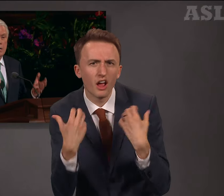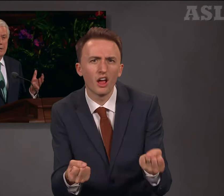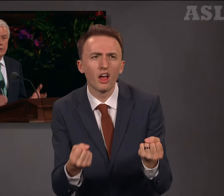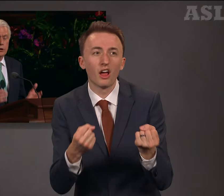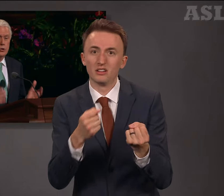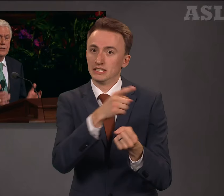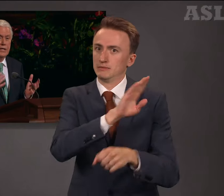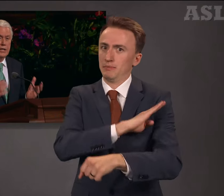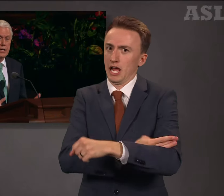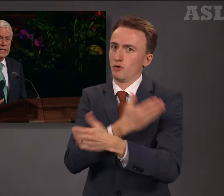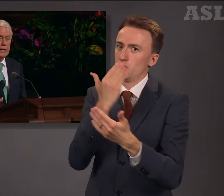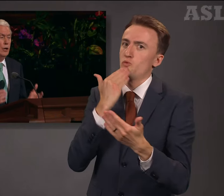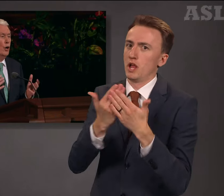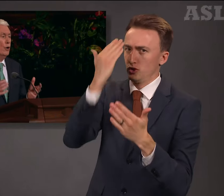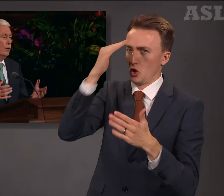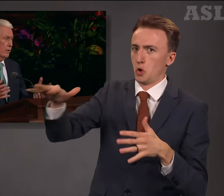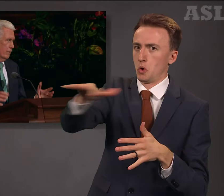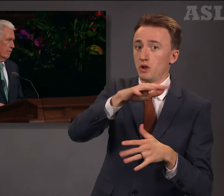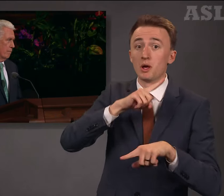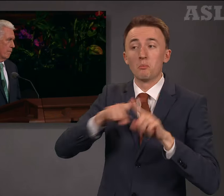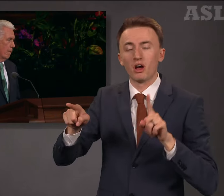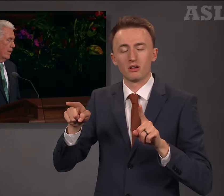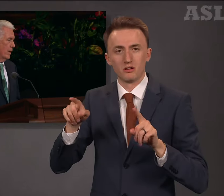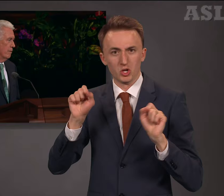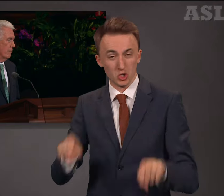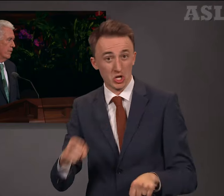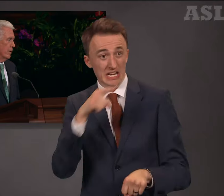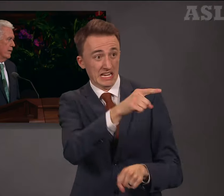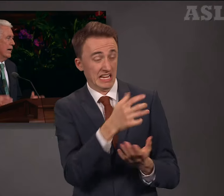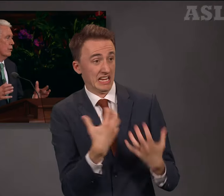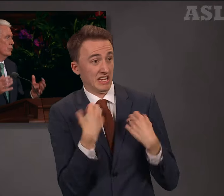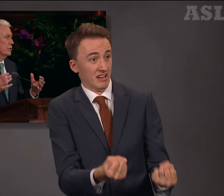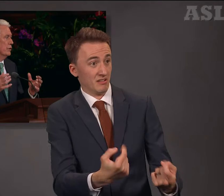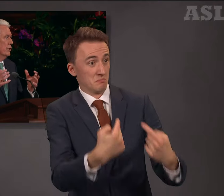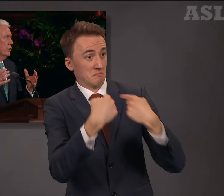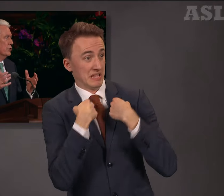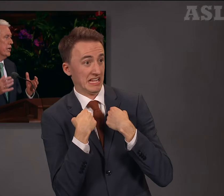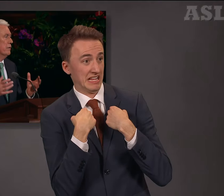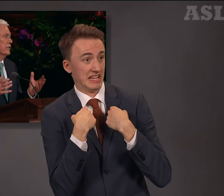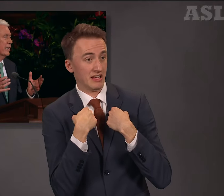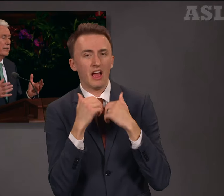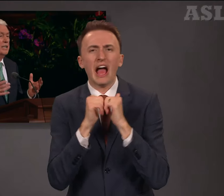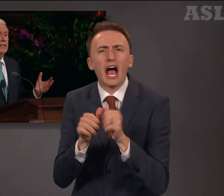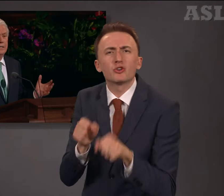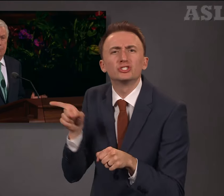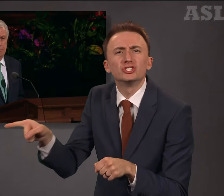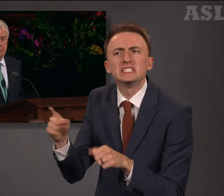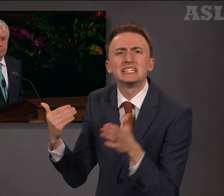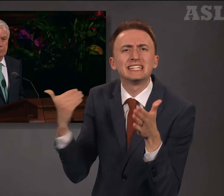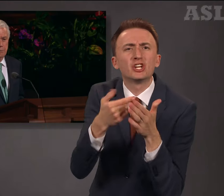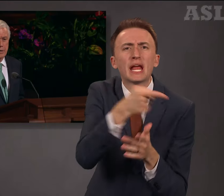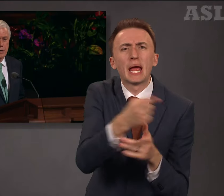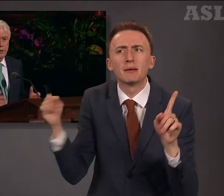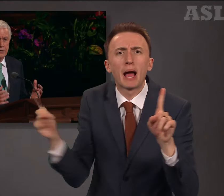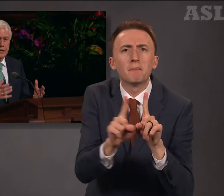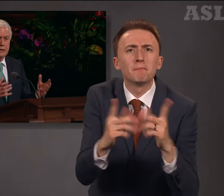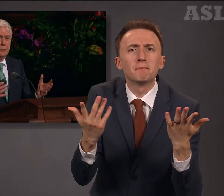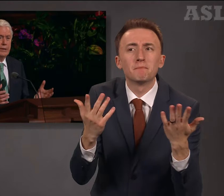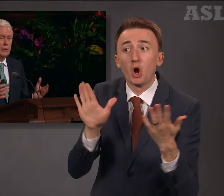But could He heal her? And how could she even get near Him? Her sickness made her